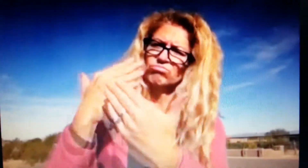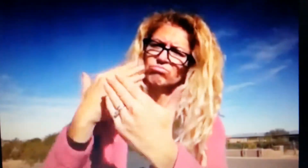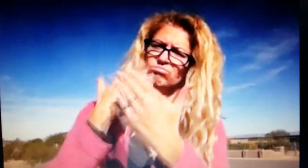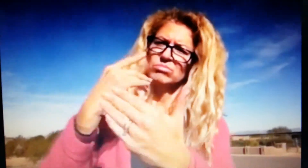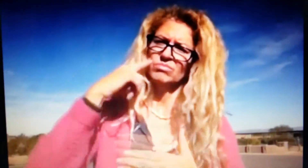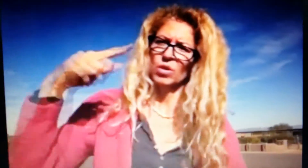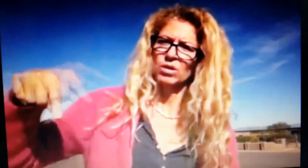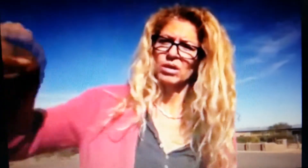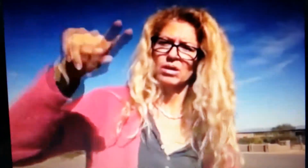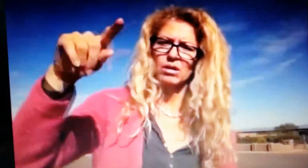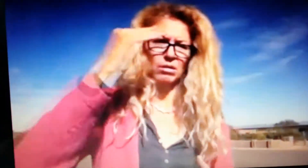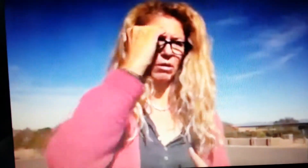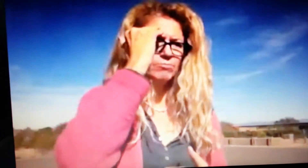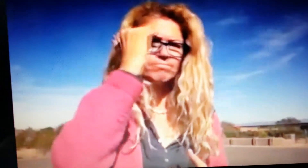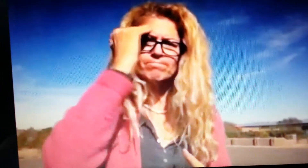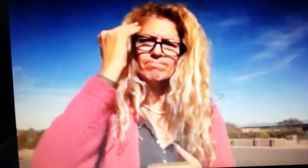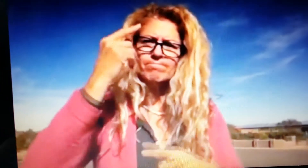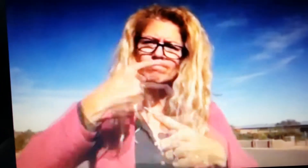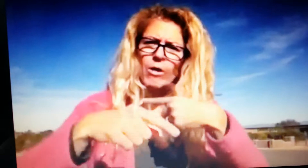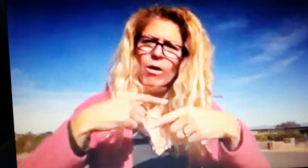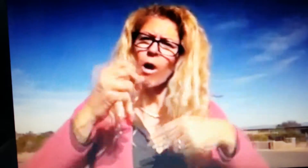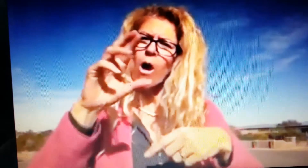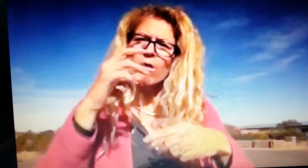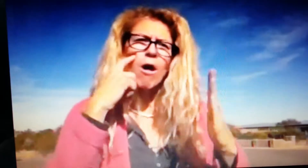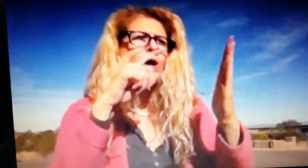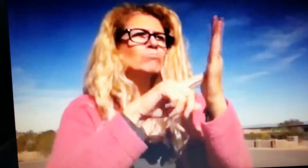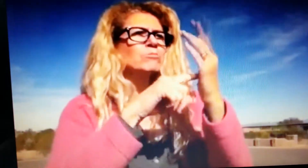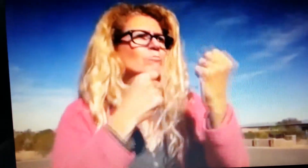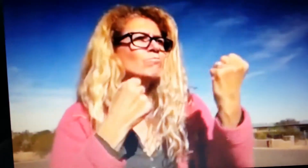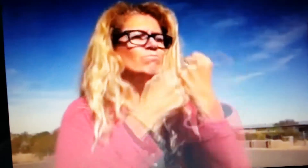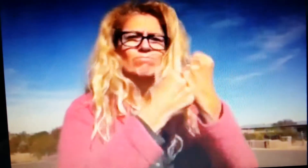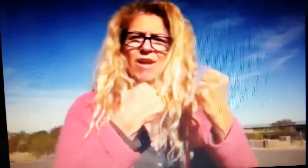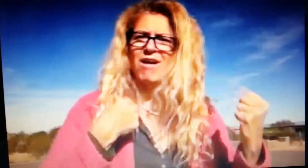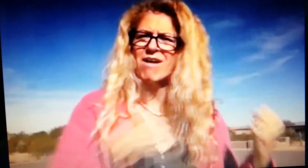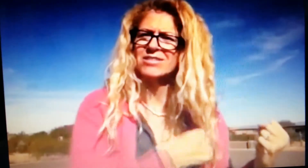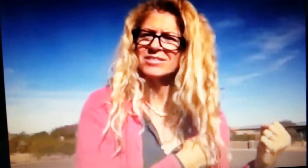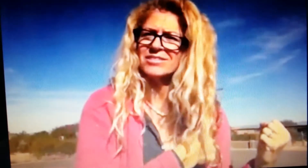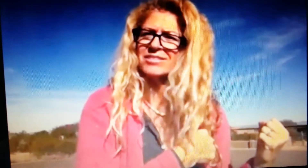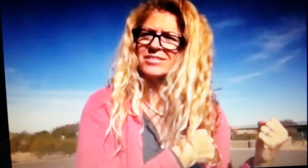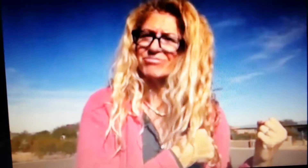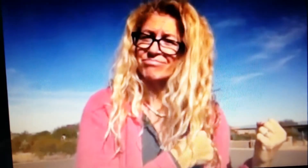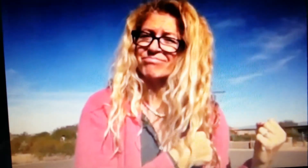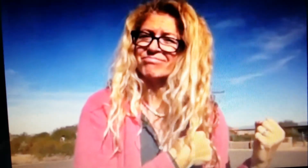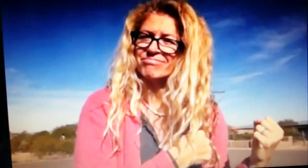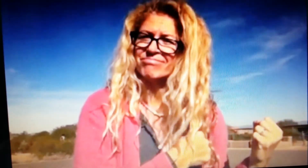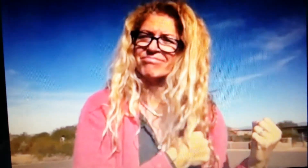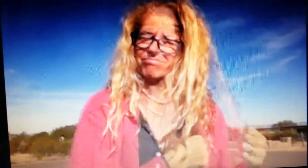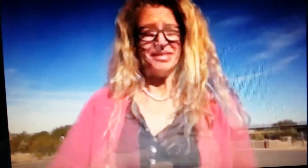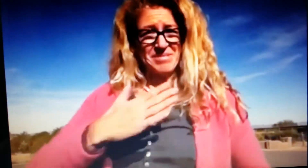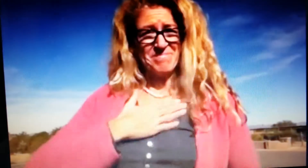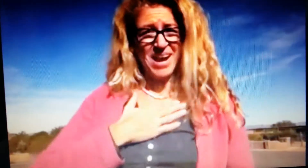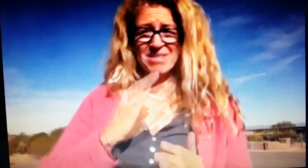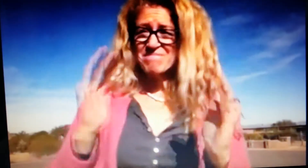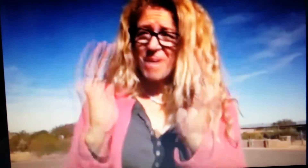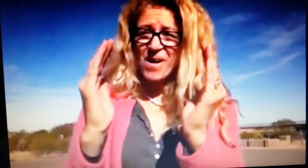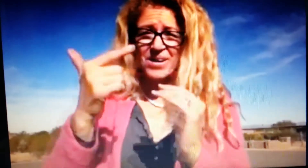to us that's a small gesture it proves to us that you support us